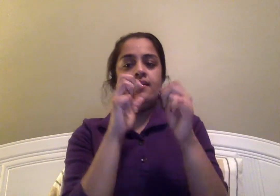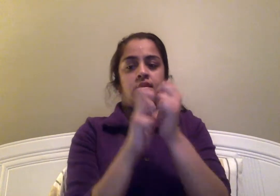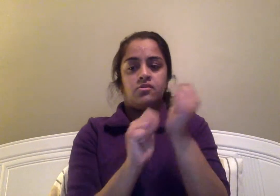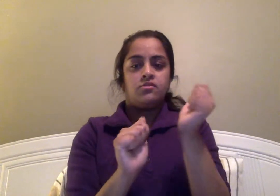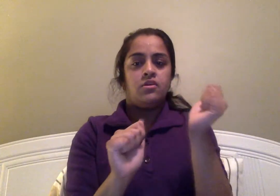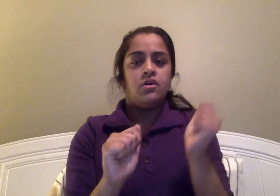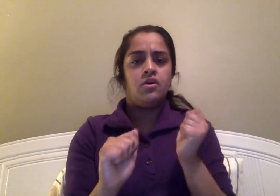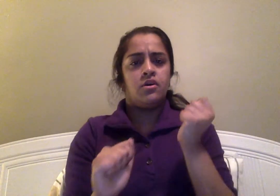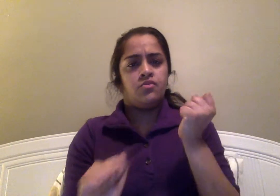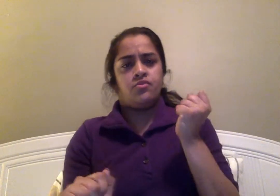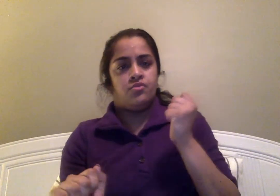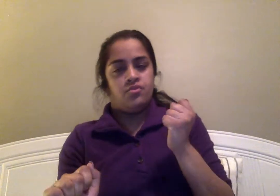got destroyed,